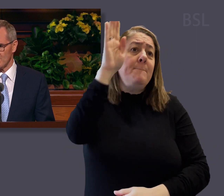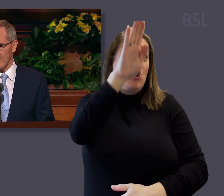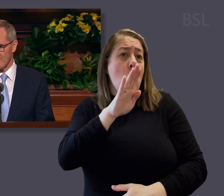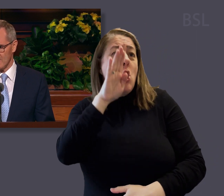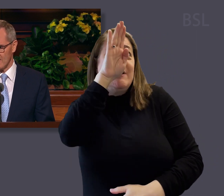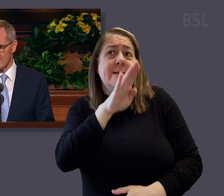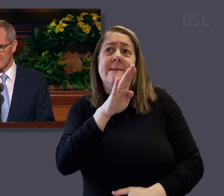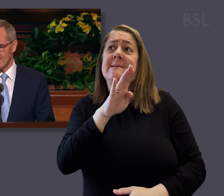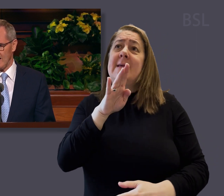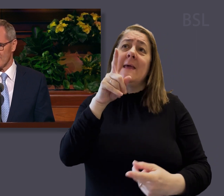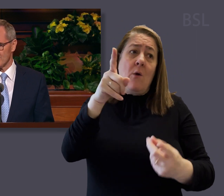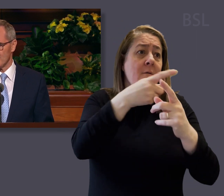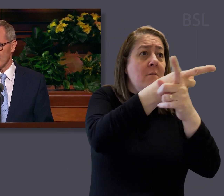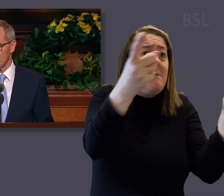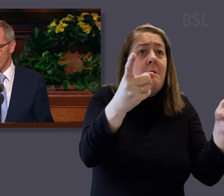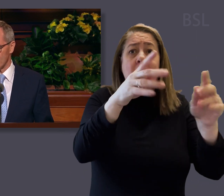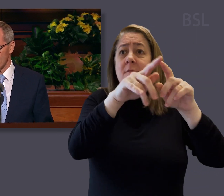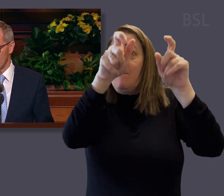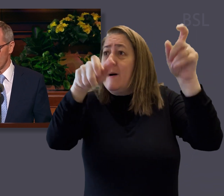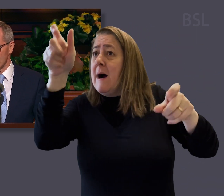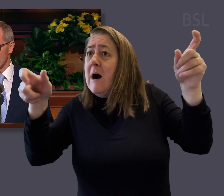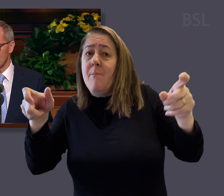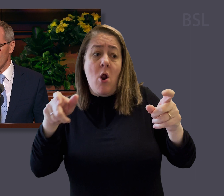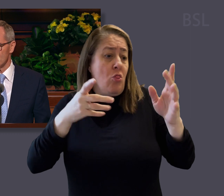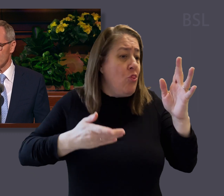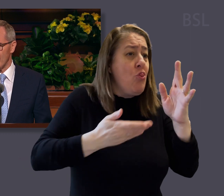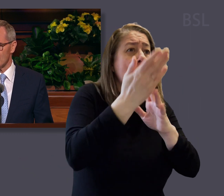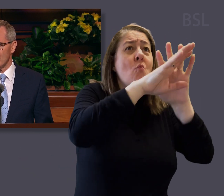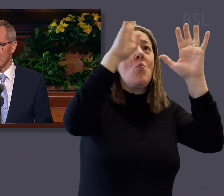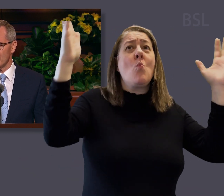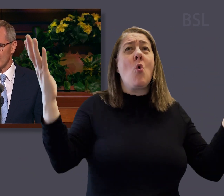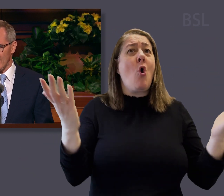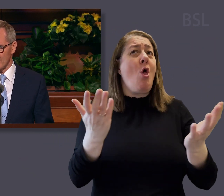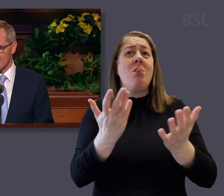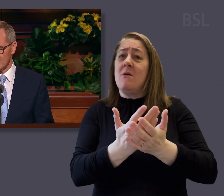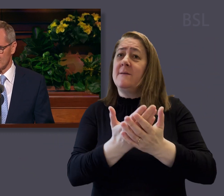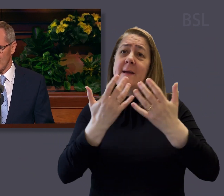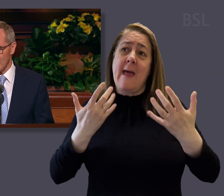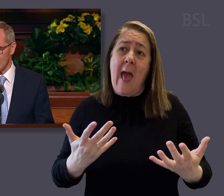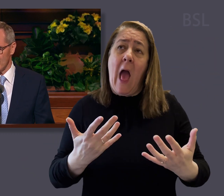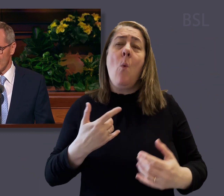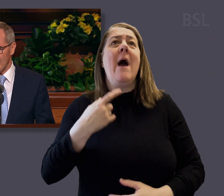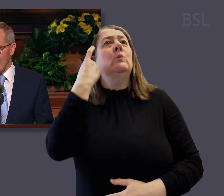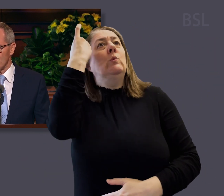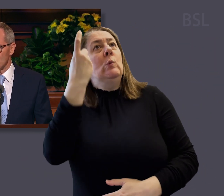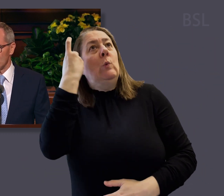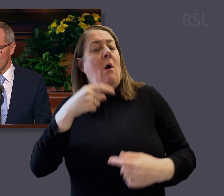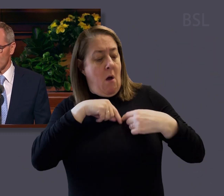Lord hath been unto the children of men, from the creation of Adam even down until the time, and to ponder